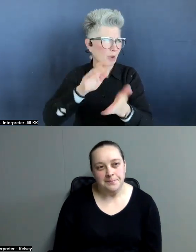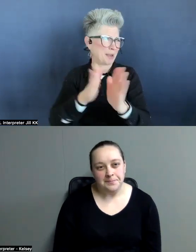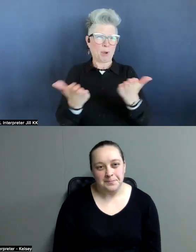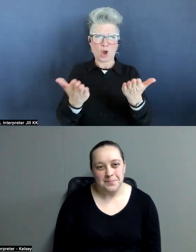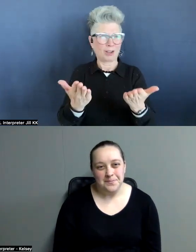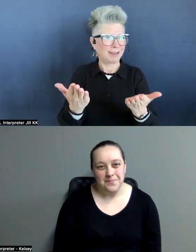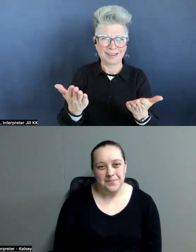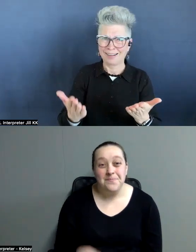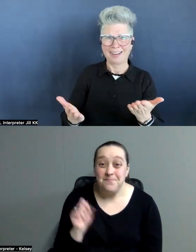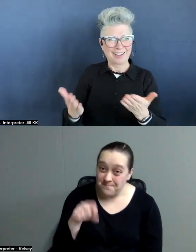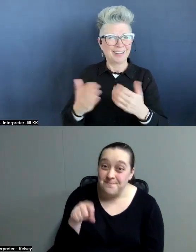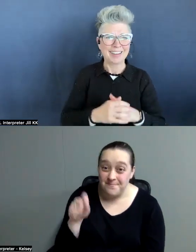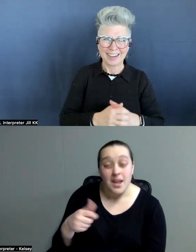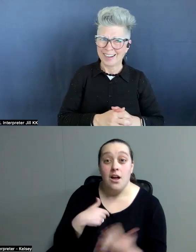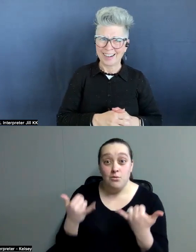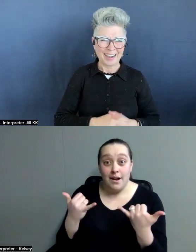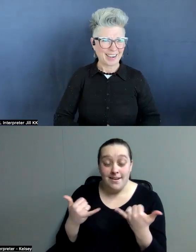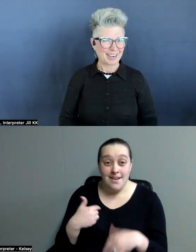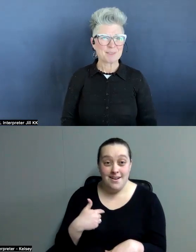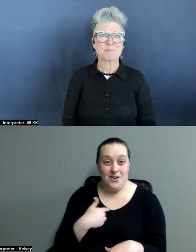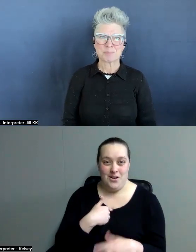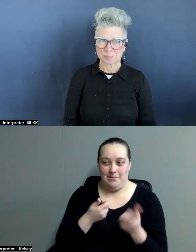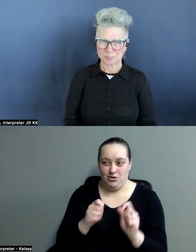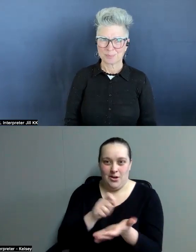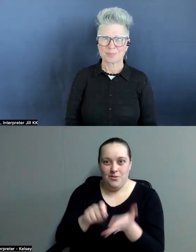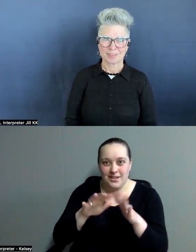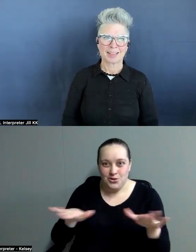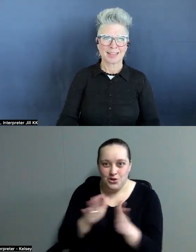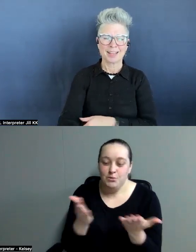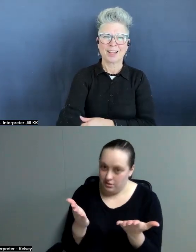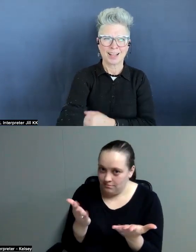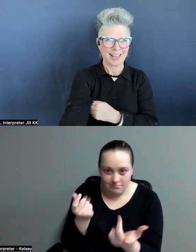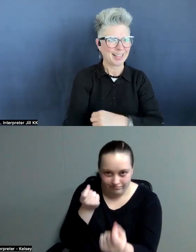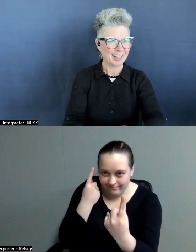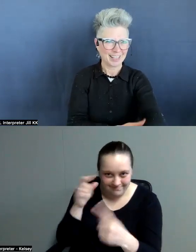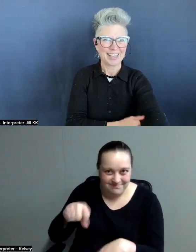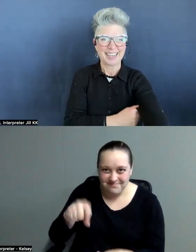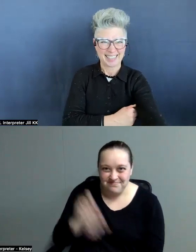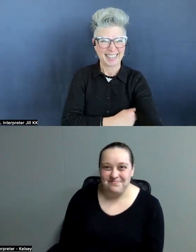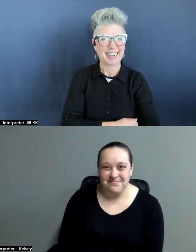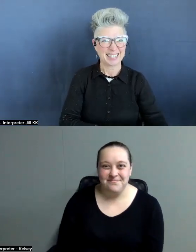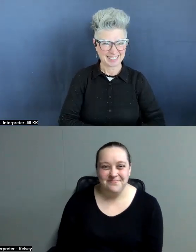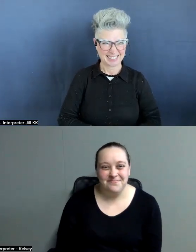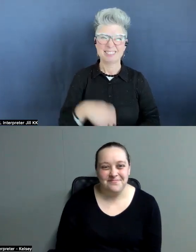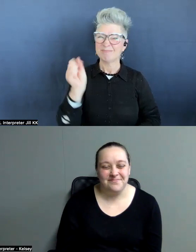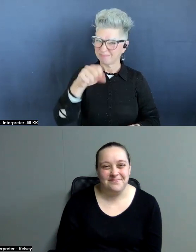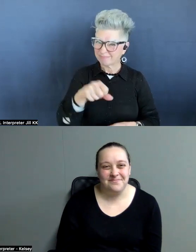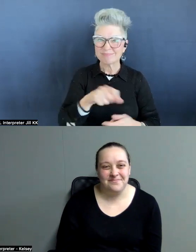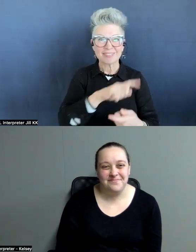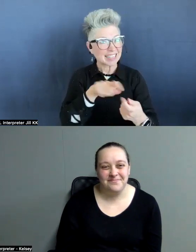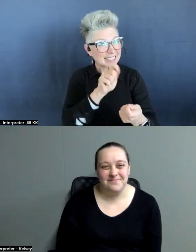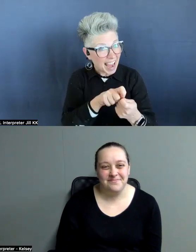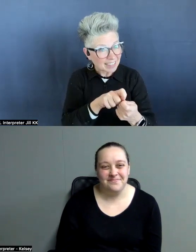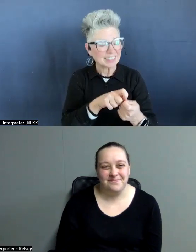Tell me about it. I'm in the middle of writing a children's book. I know. Yes, exactly. So,